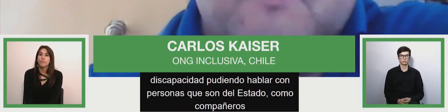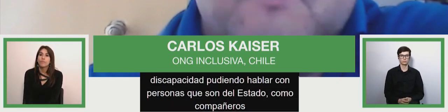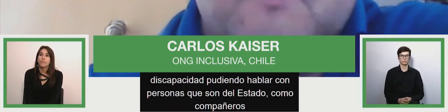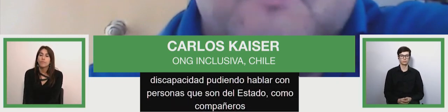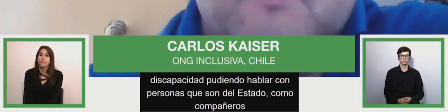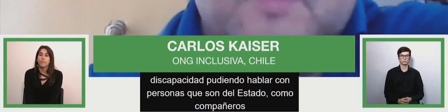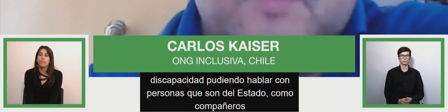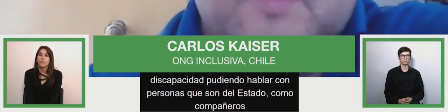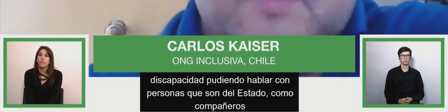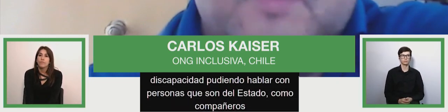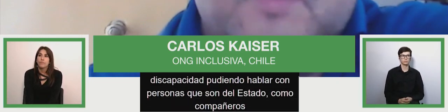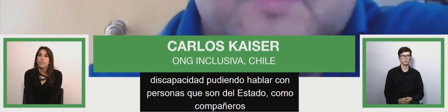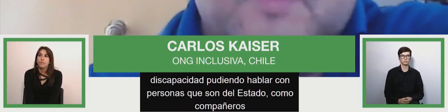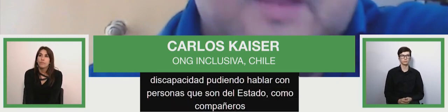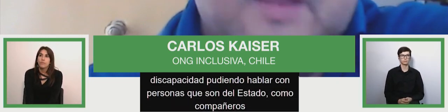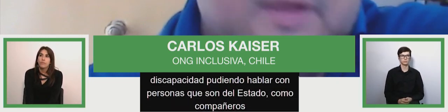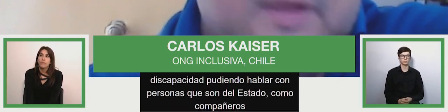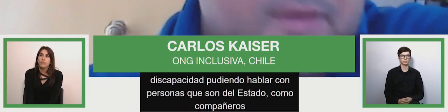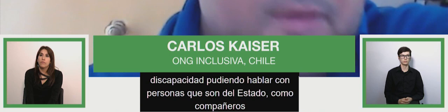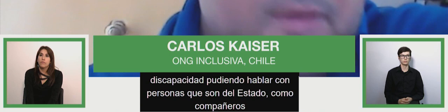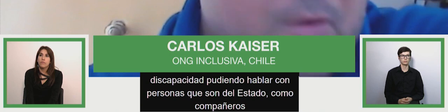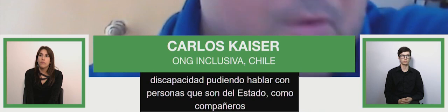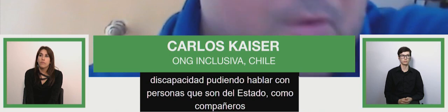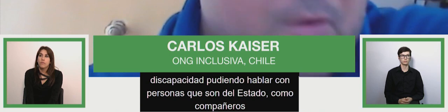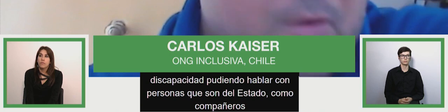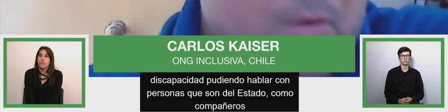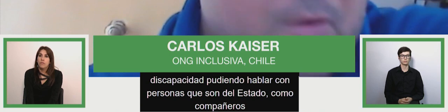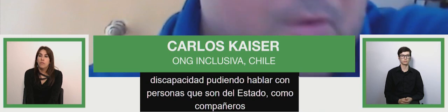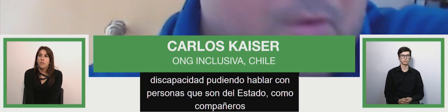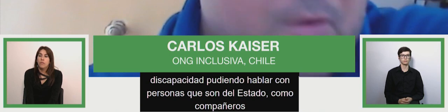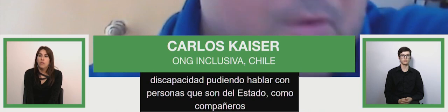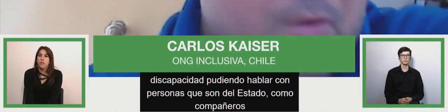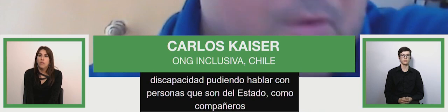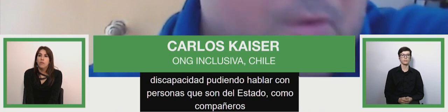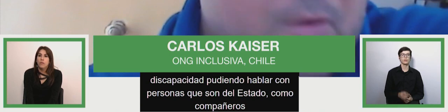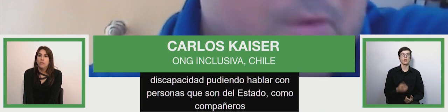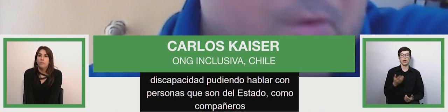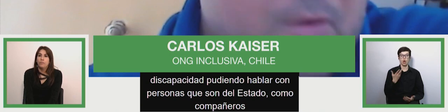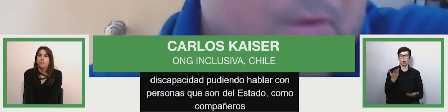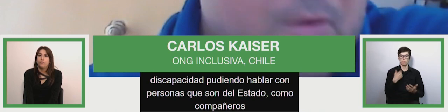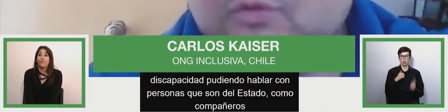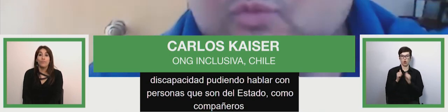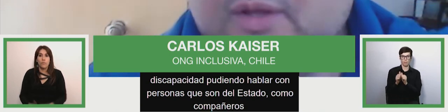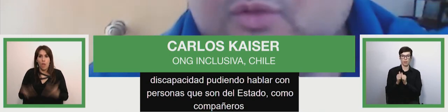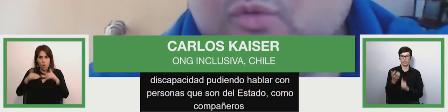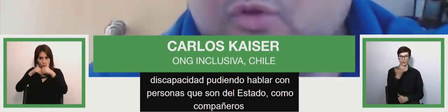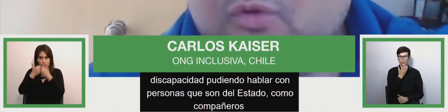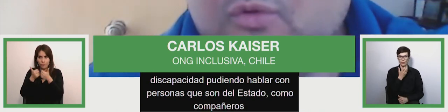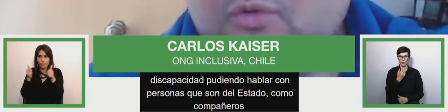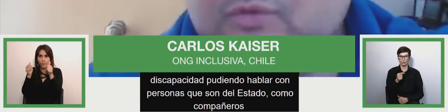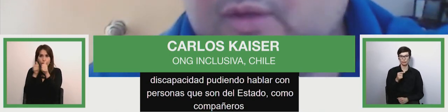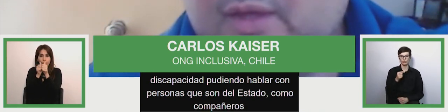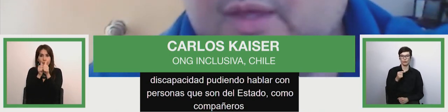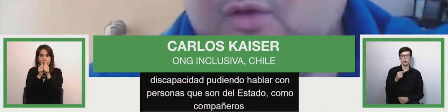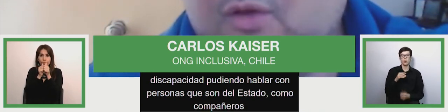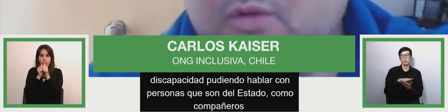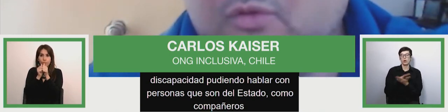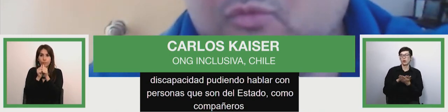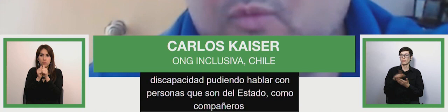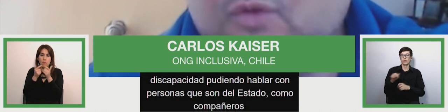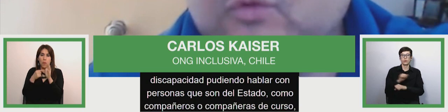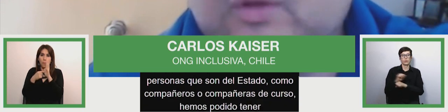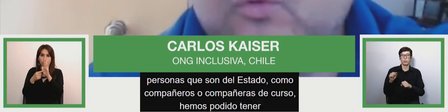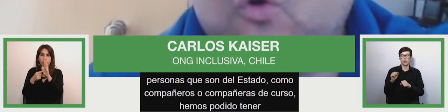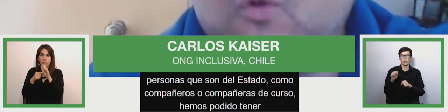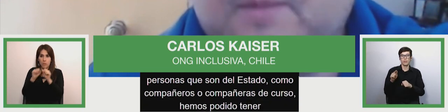people who care those who have um been able to talk with people who are from the state with partners who